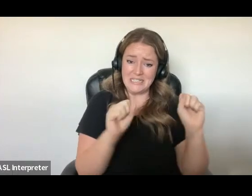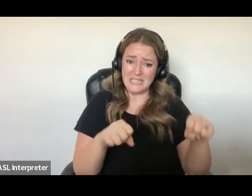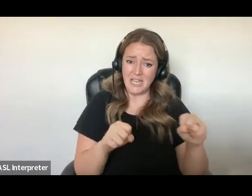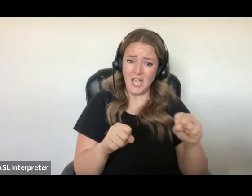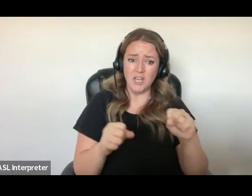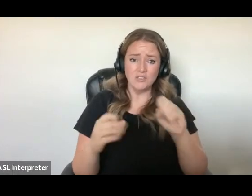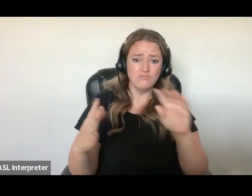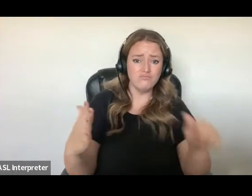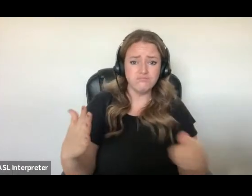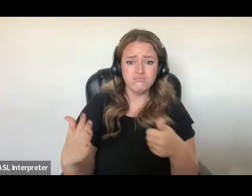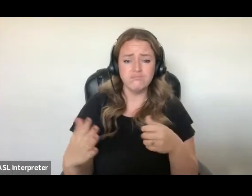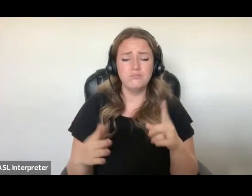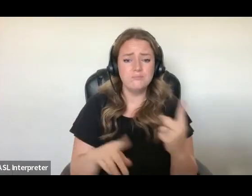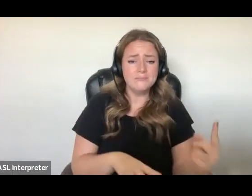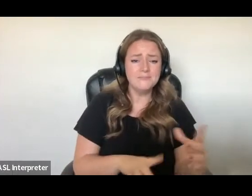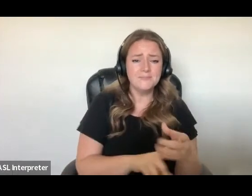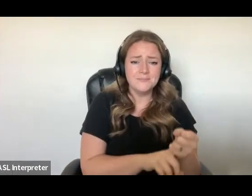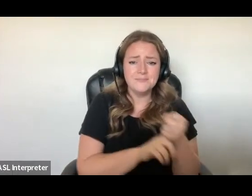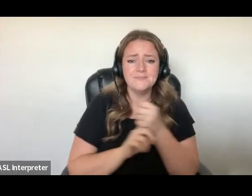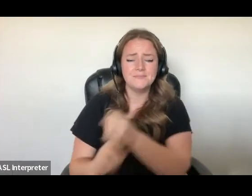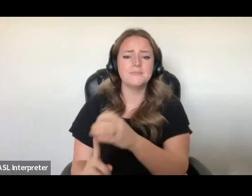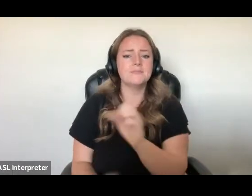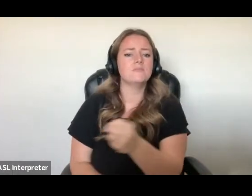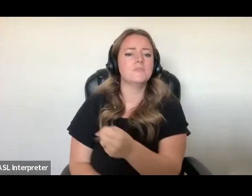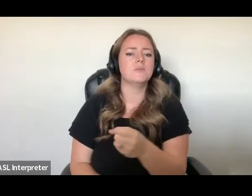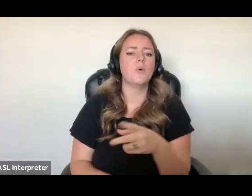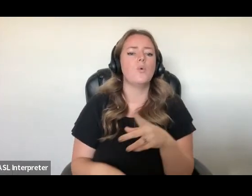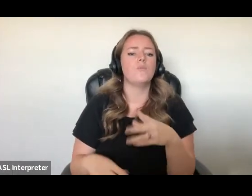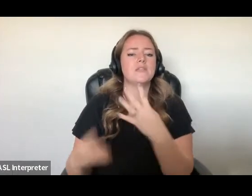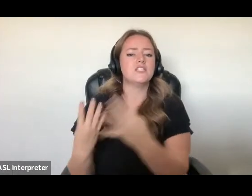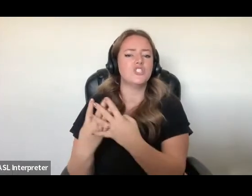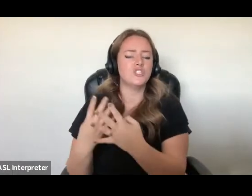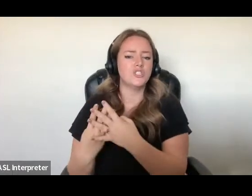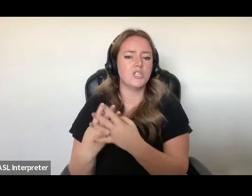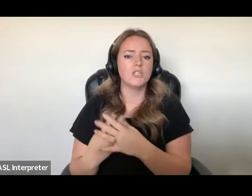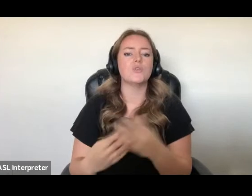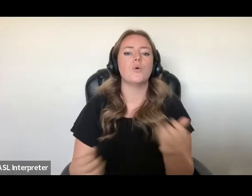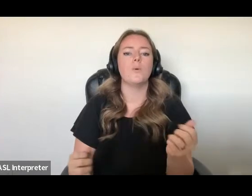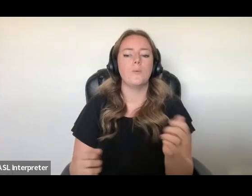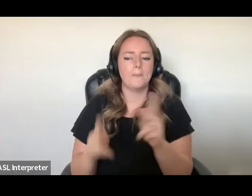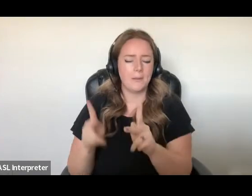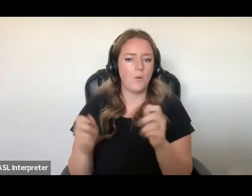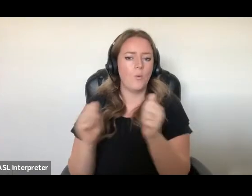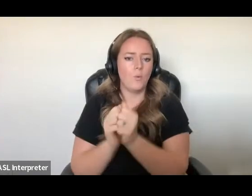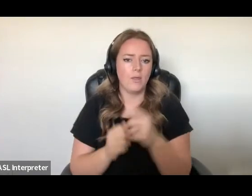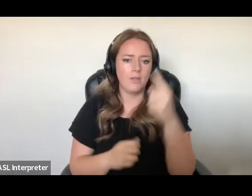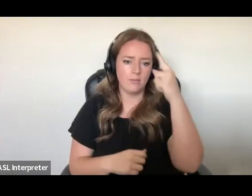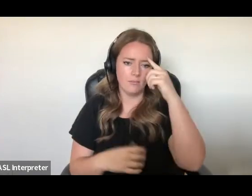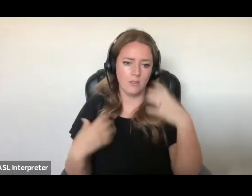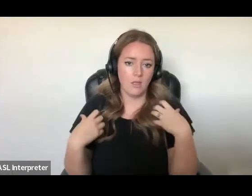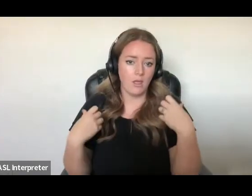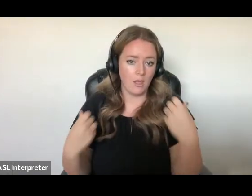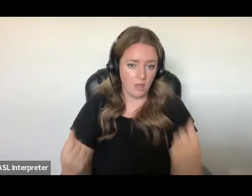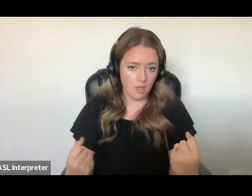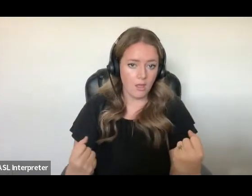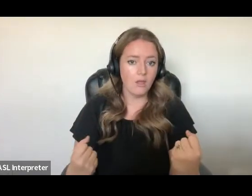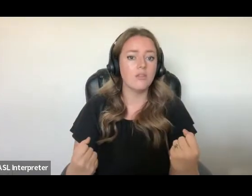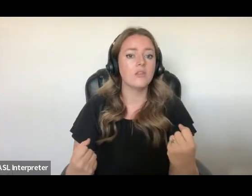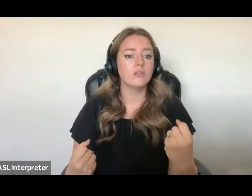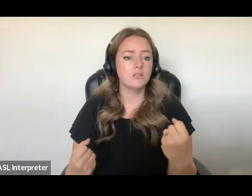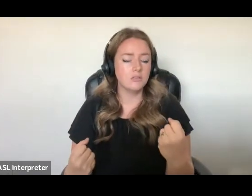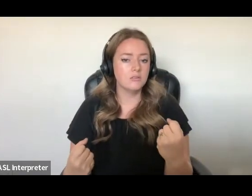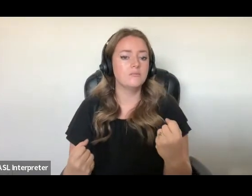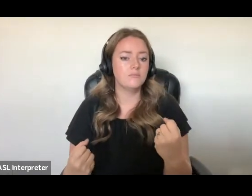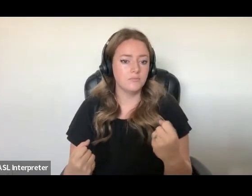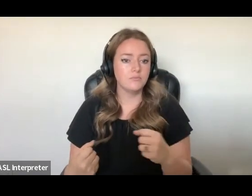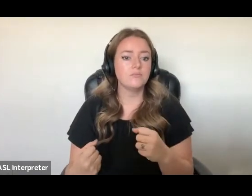in provincial jails specifically because of their mental health condition. This is clearly discriminatory.